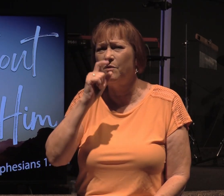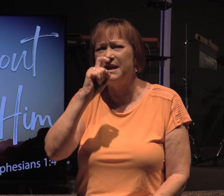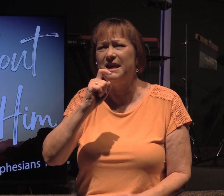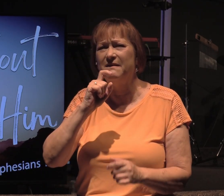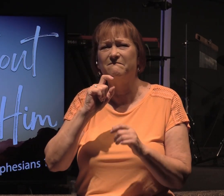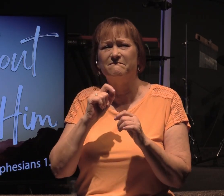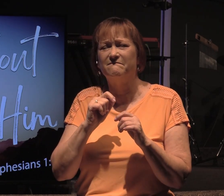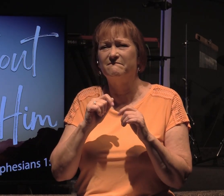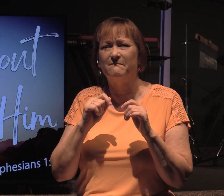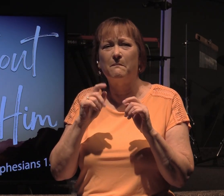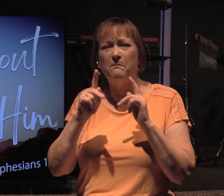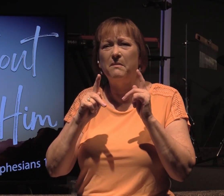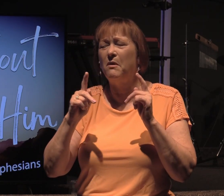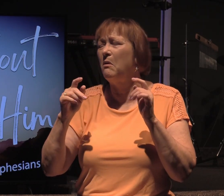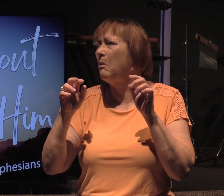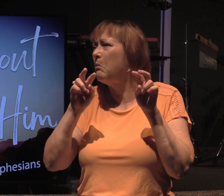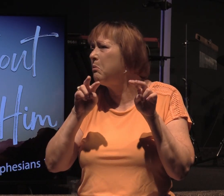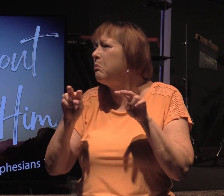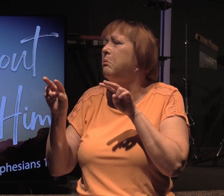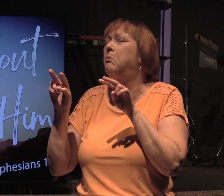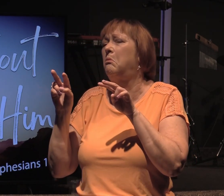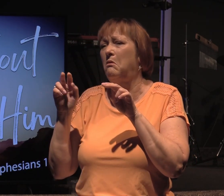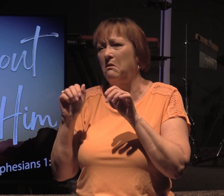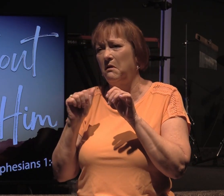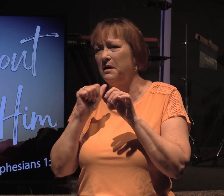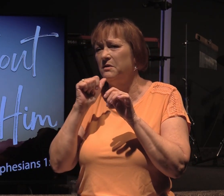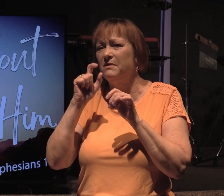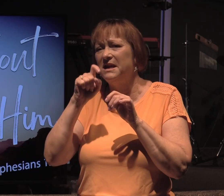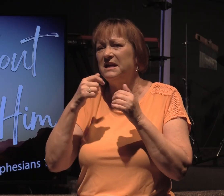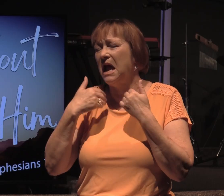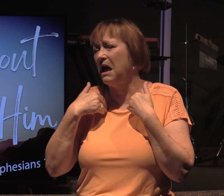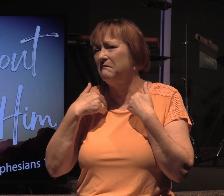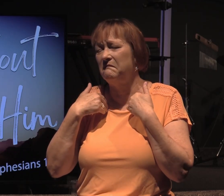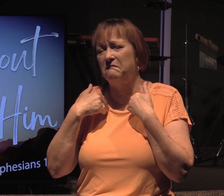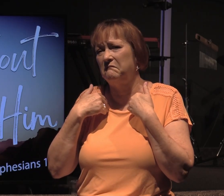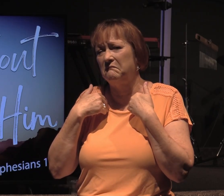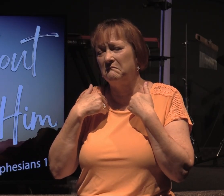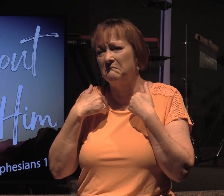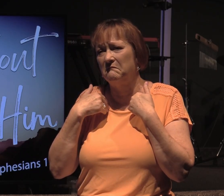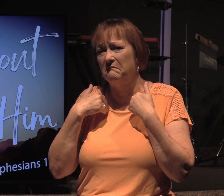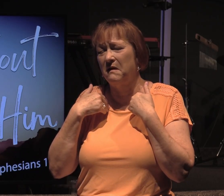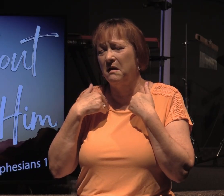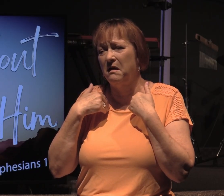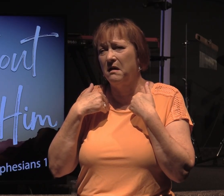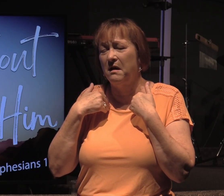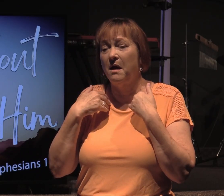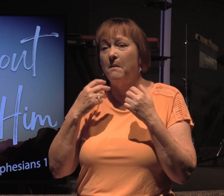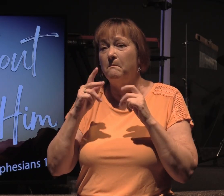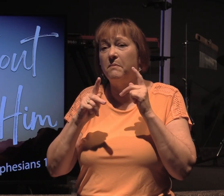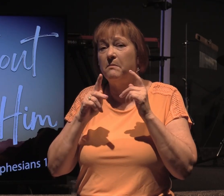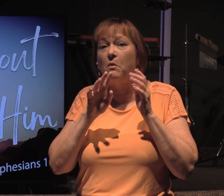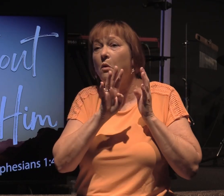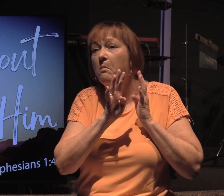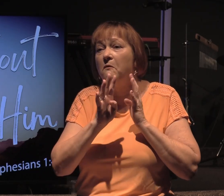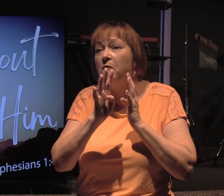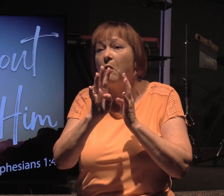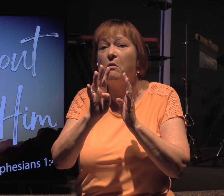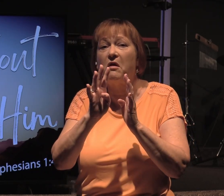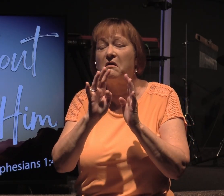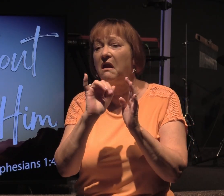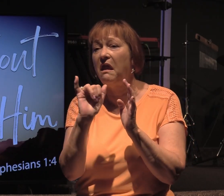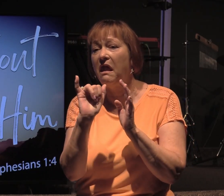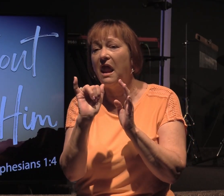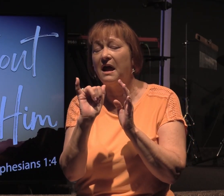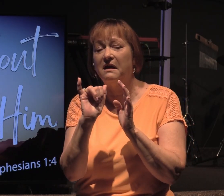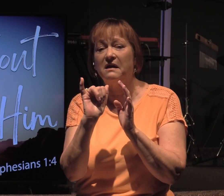fanfare. You don't need to have a big parade of people coming forward like